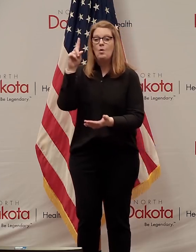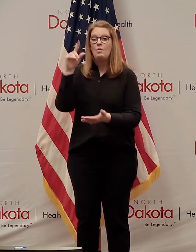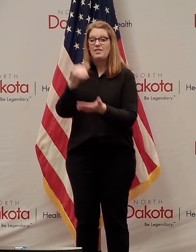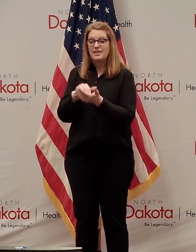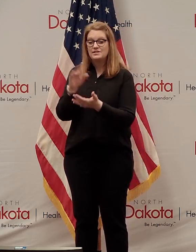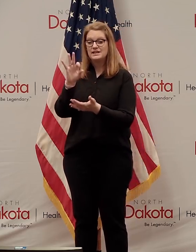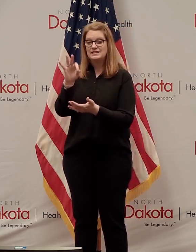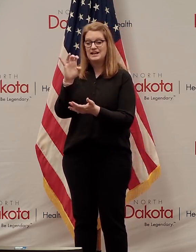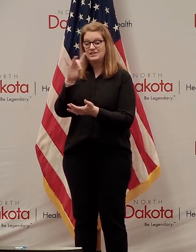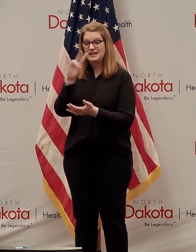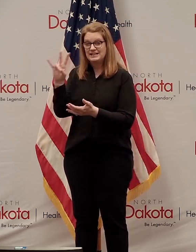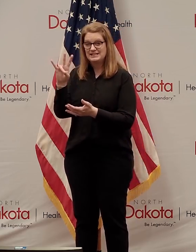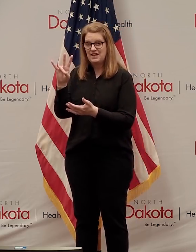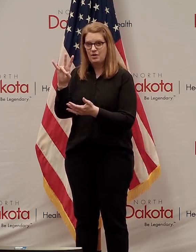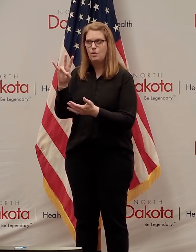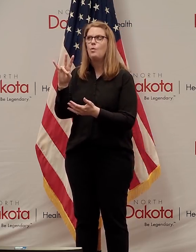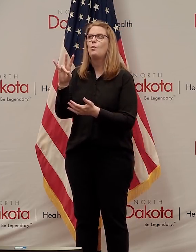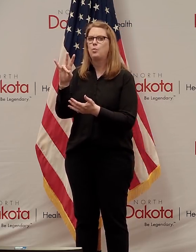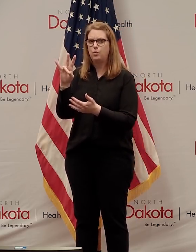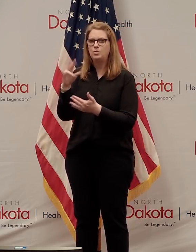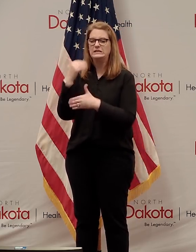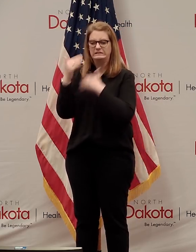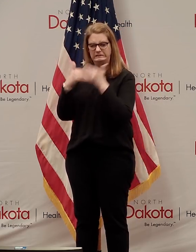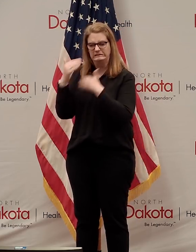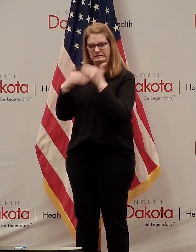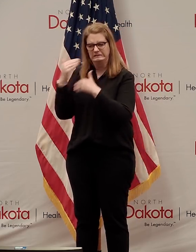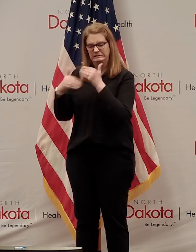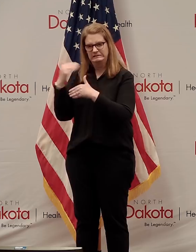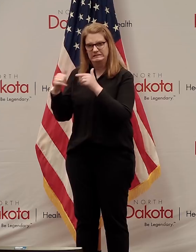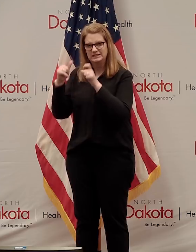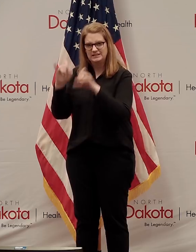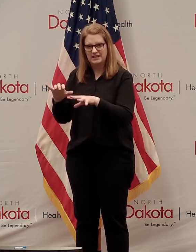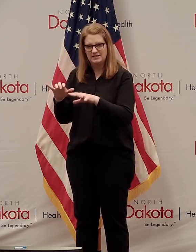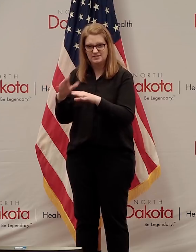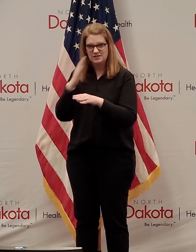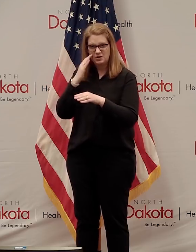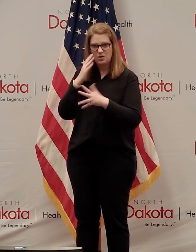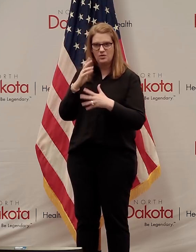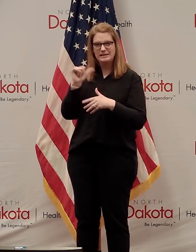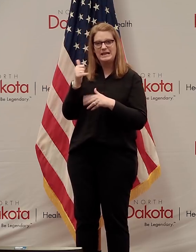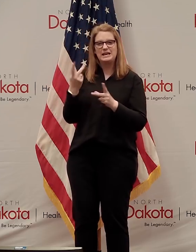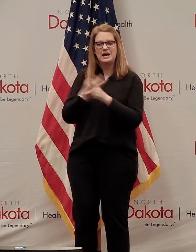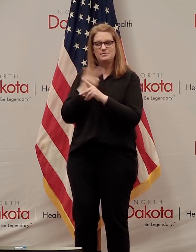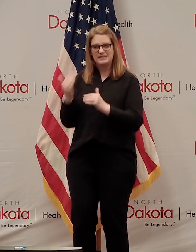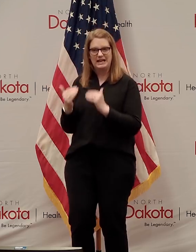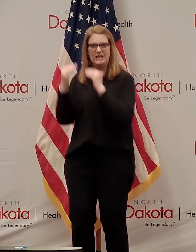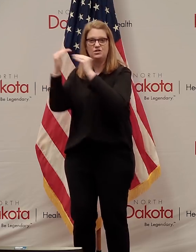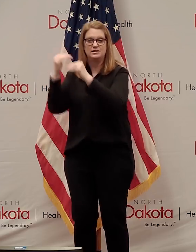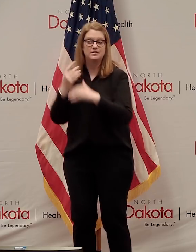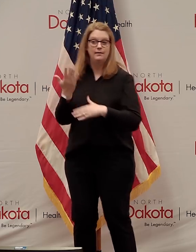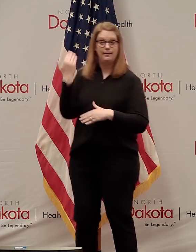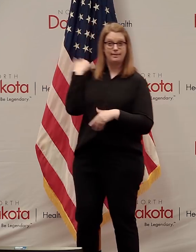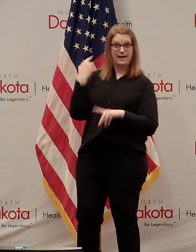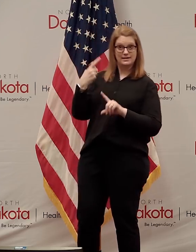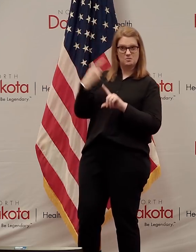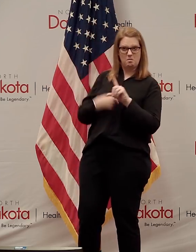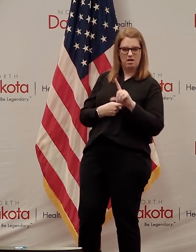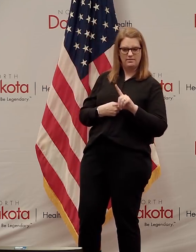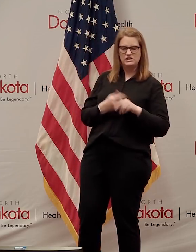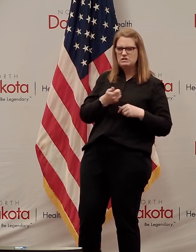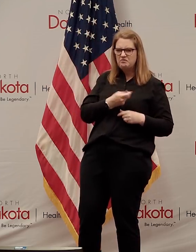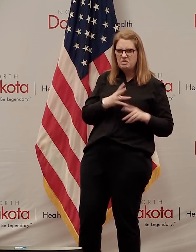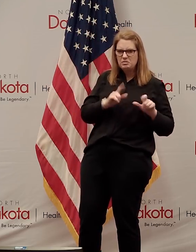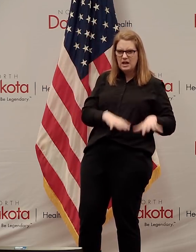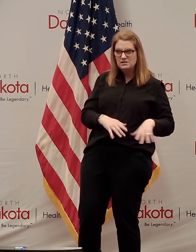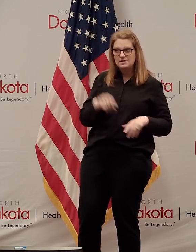times capacity that we were delivering just a month ago, 10x increase, requires a lot of folks that are putting in lots of